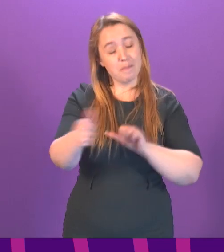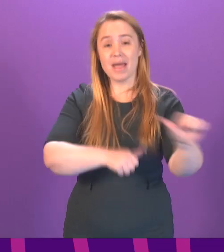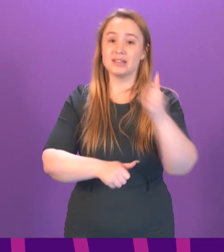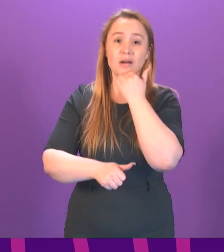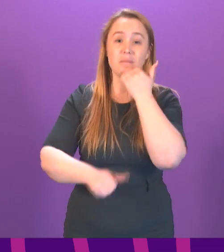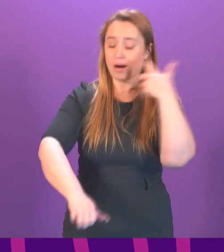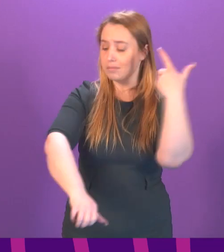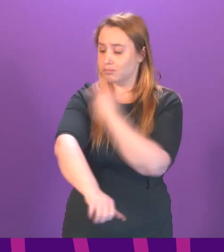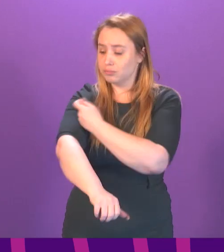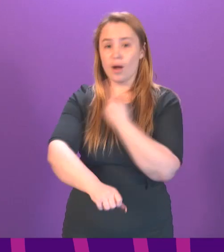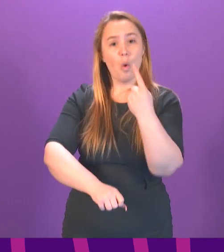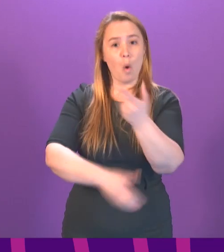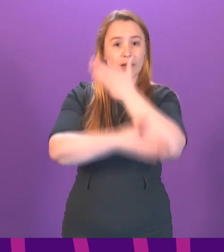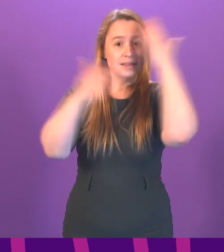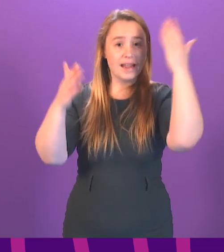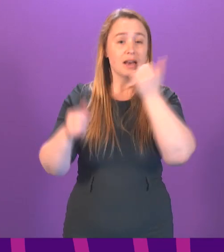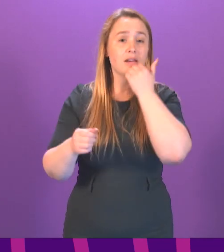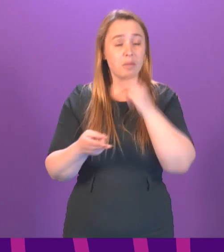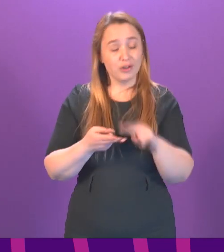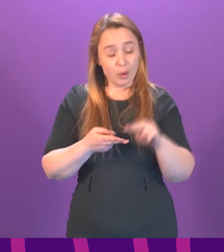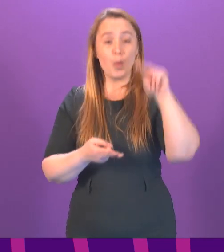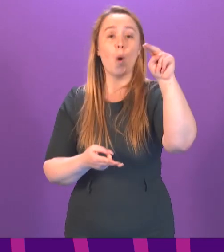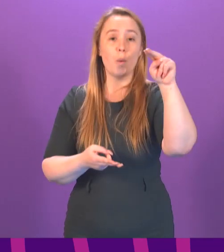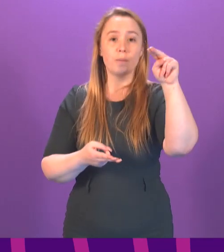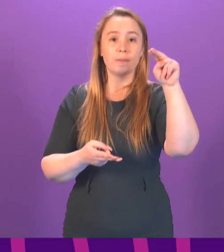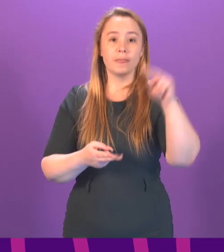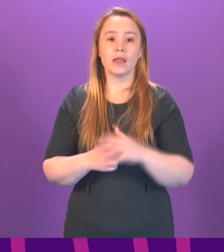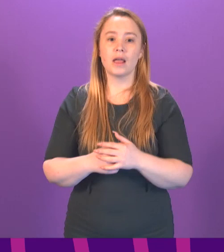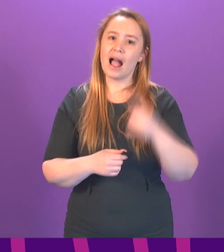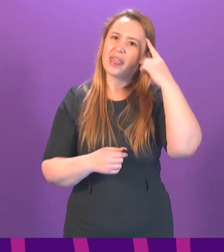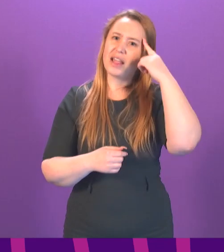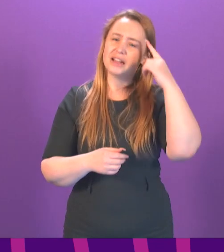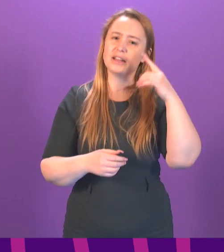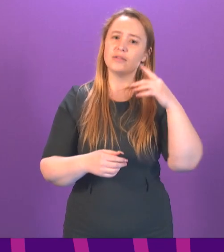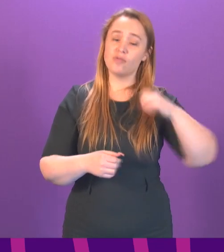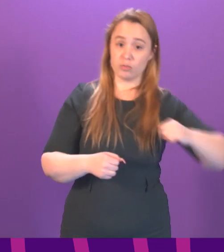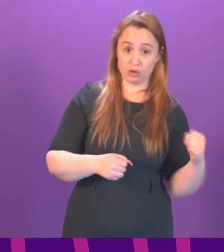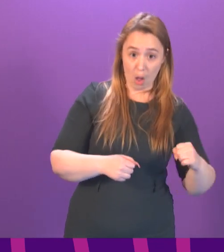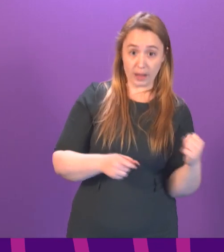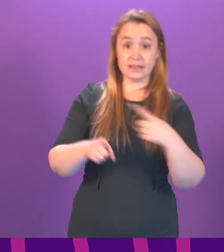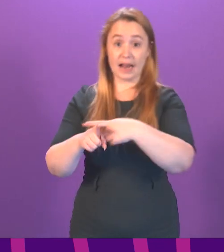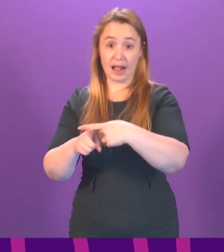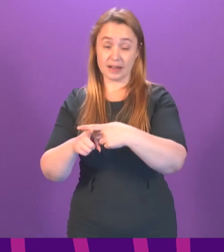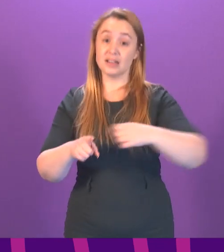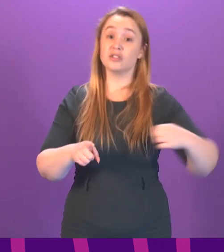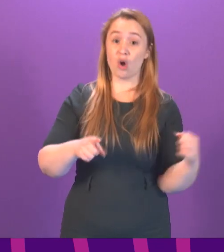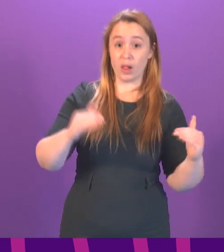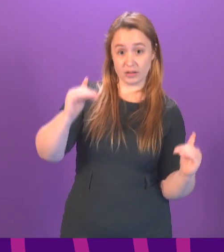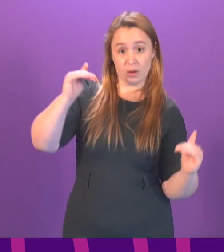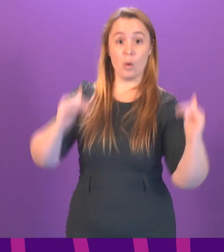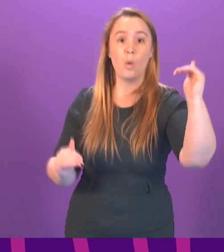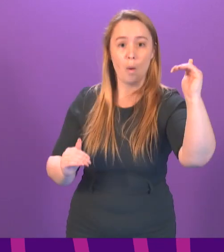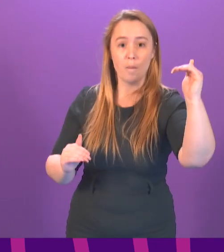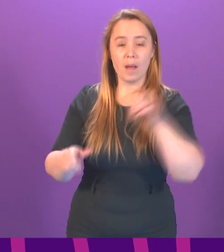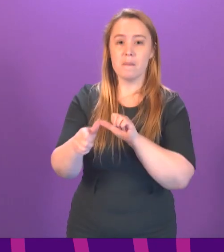far on a single day by any, I think, certainly between Scotland and England. And it was our